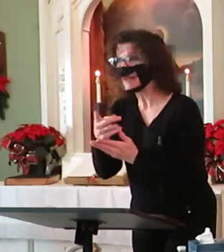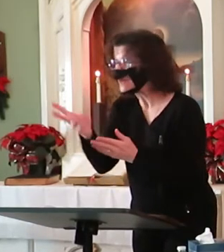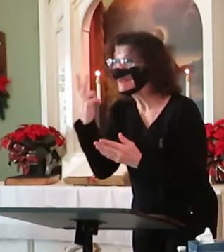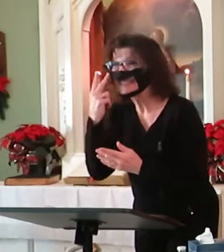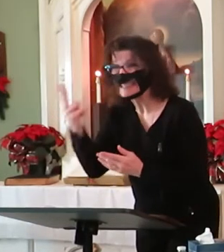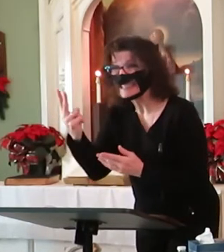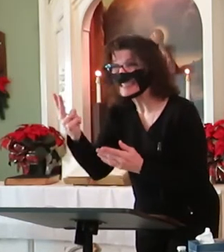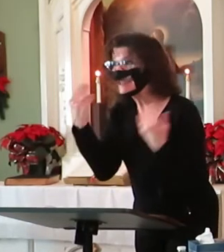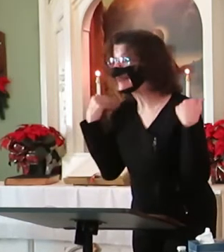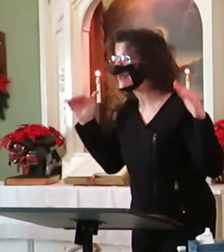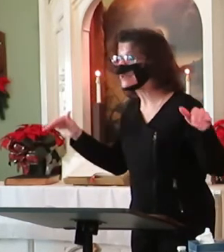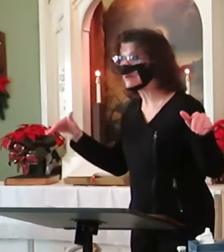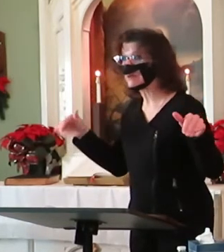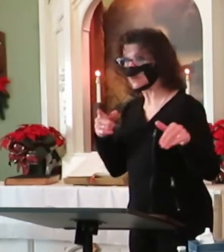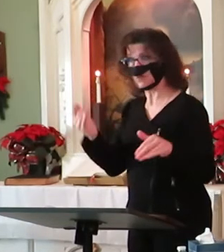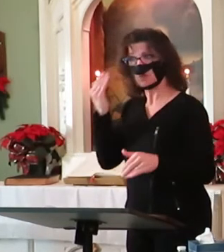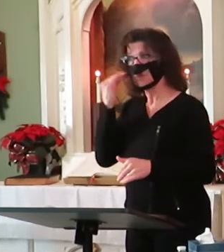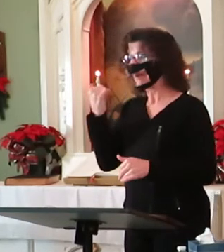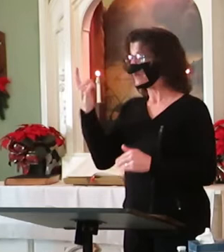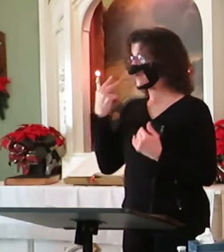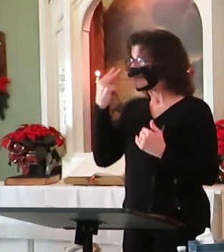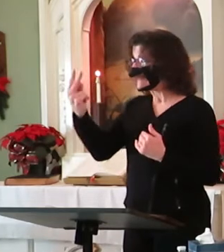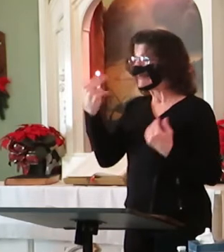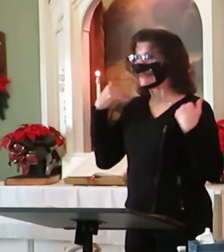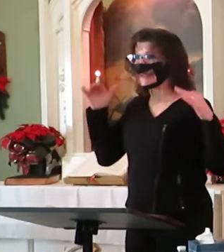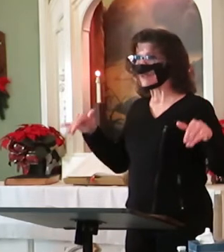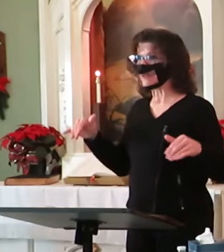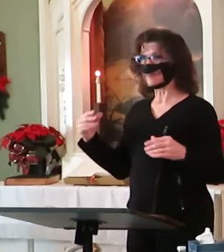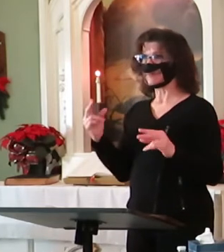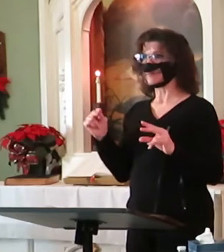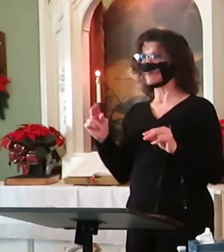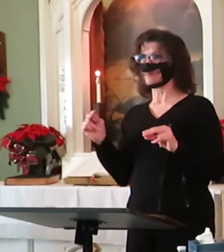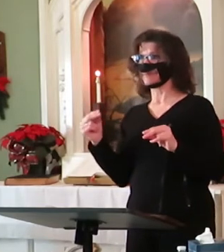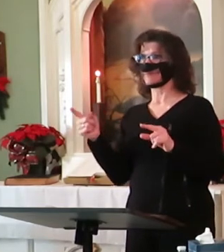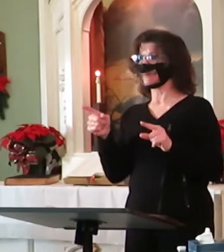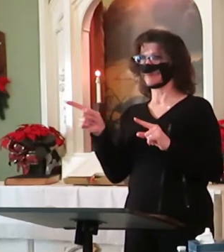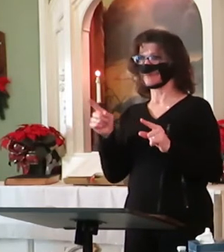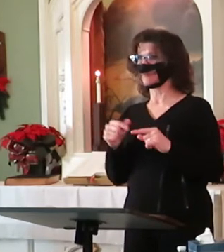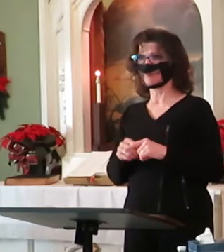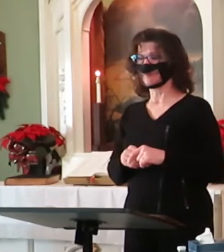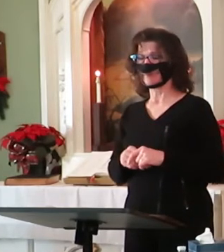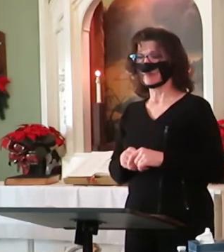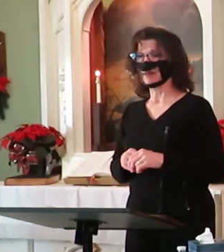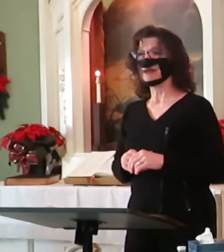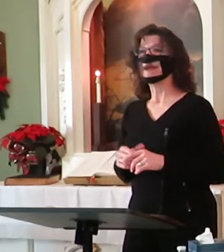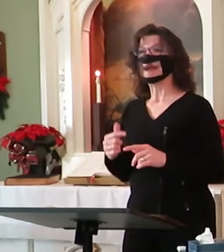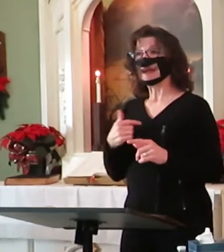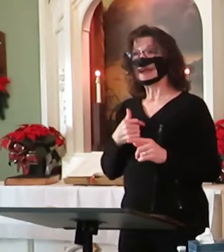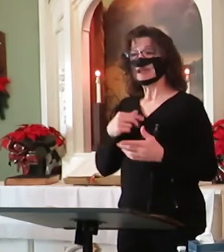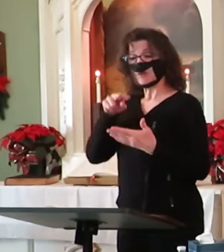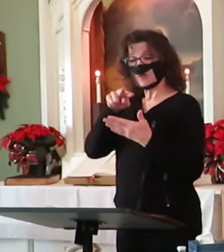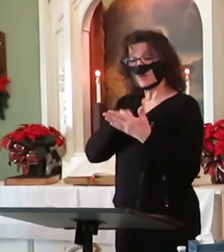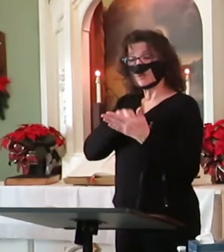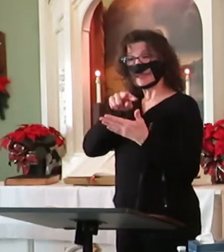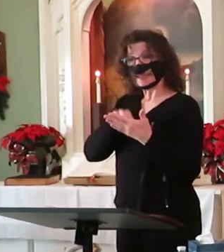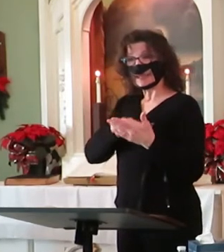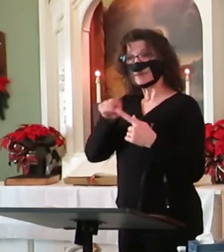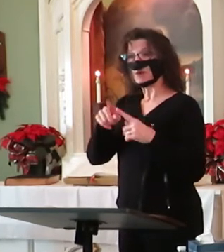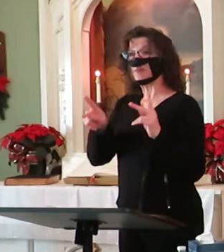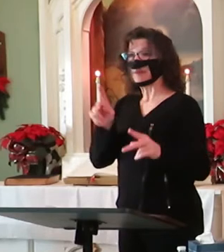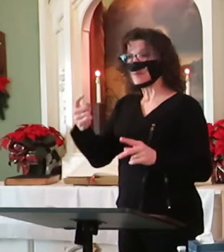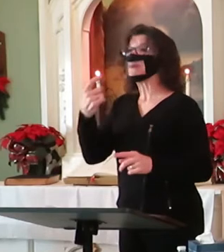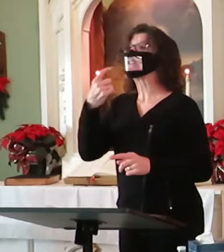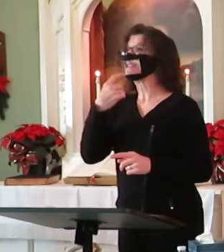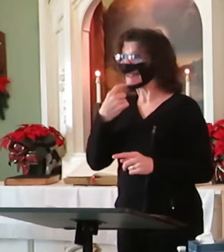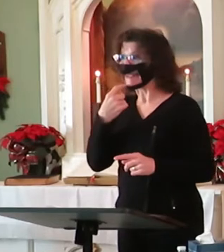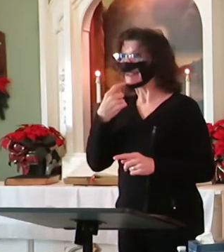or know someone who has? I have read reports of their sightings, but in most cases, when